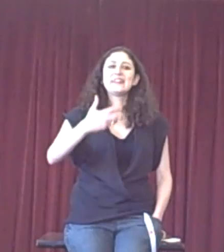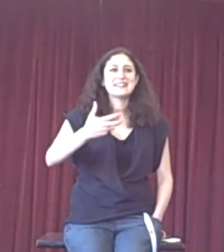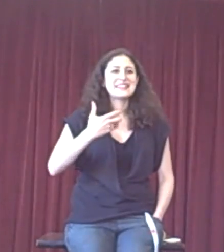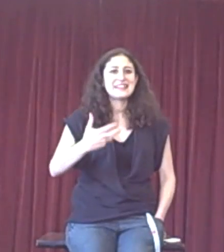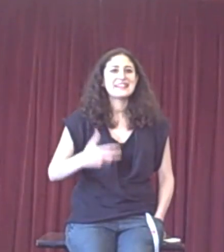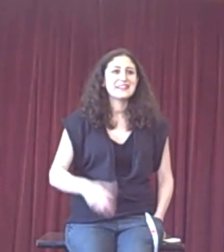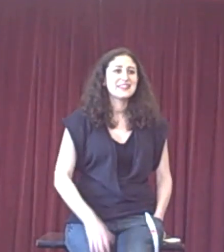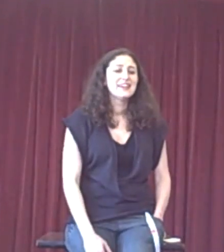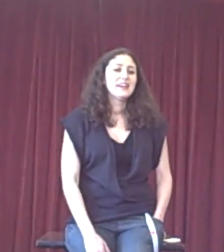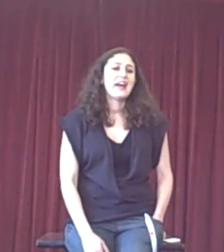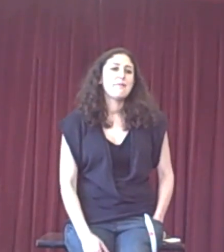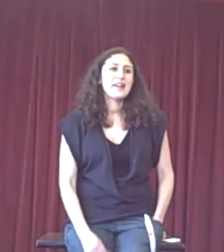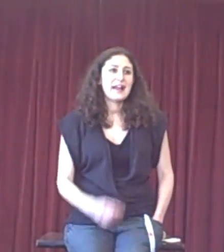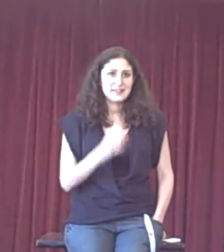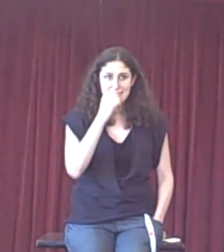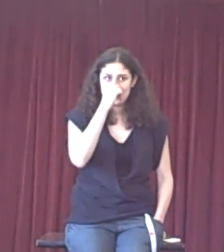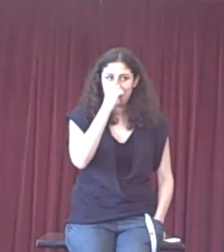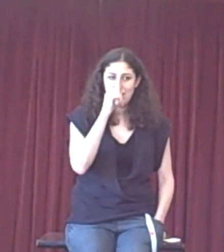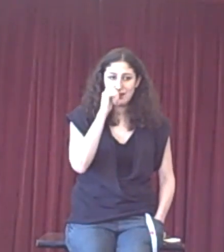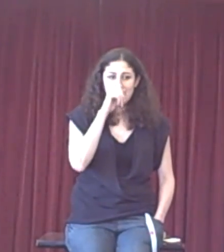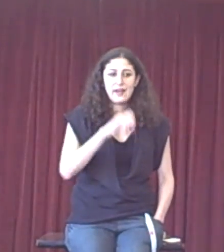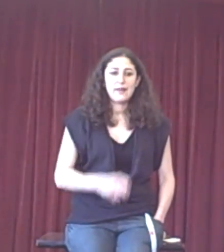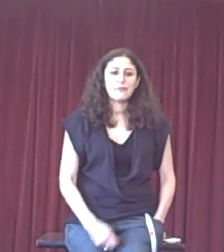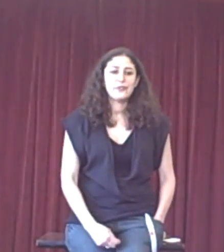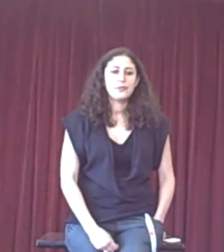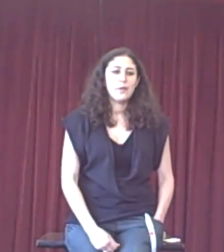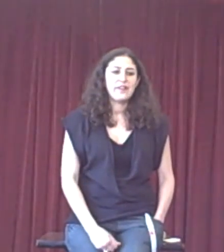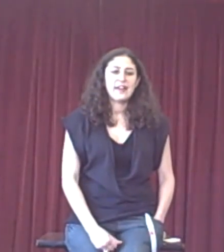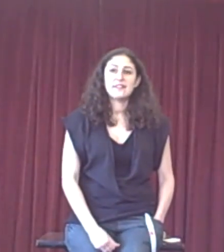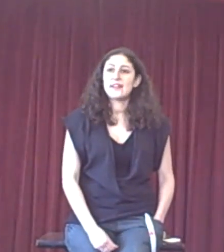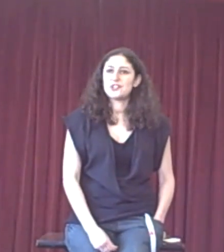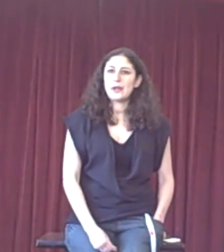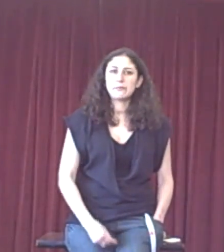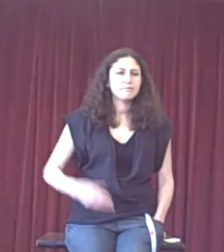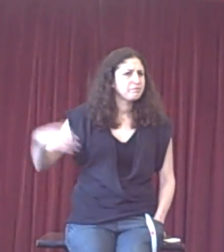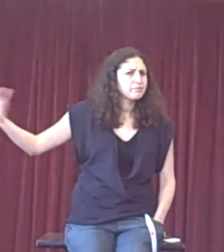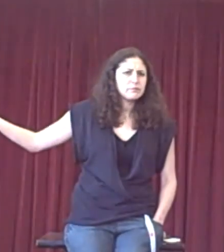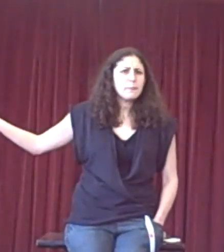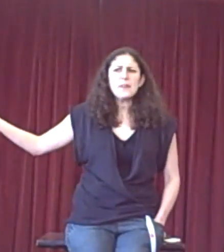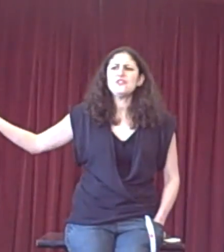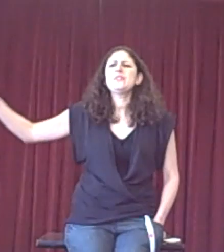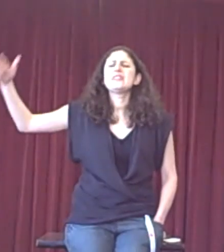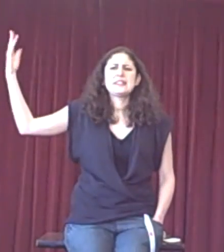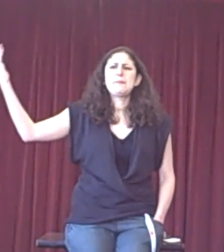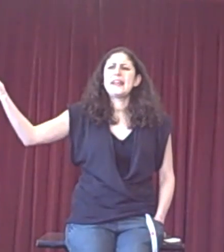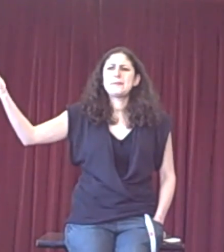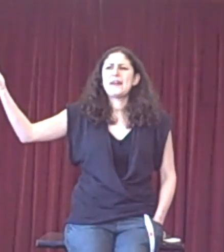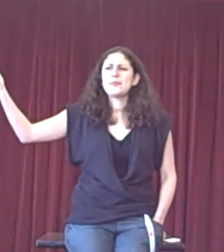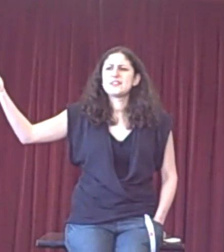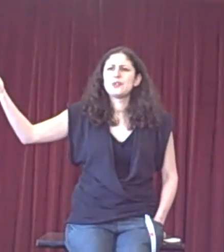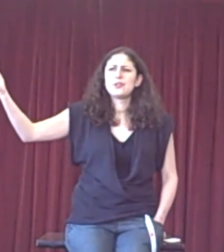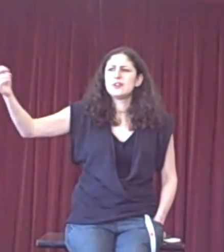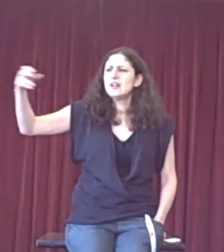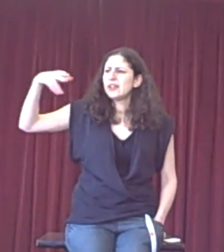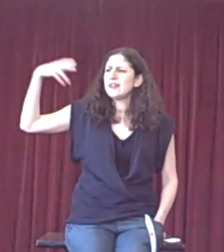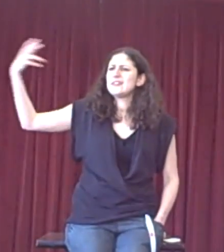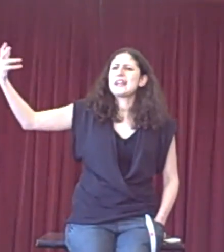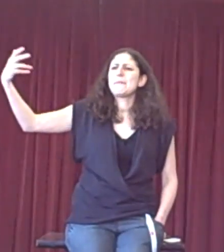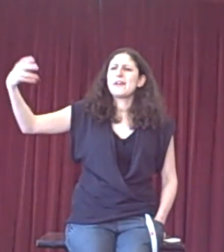consistent analysis for what they're doing. So in the display debate we saw, you know, Sam gave